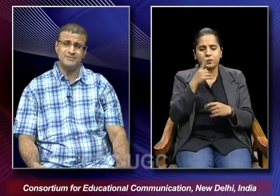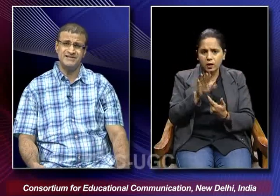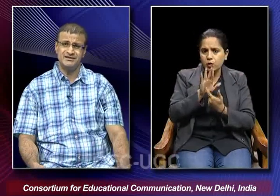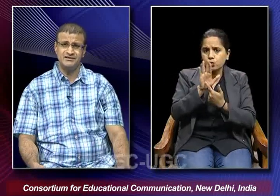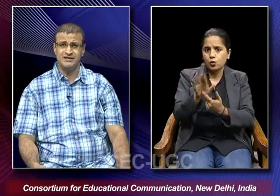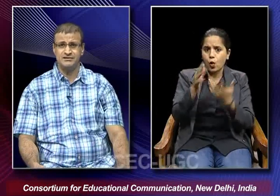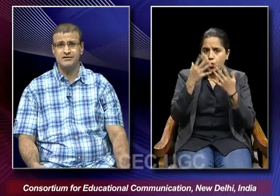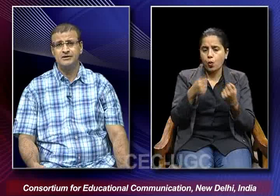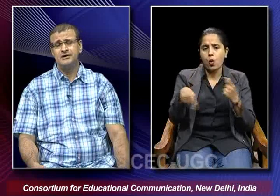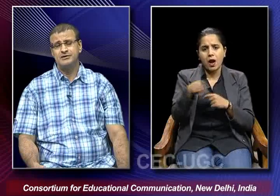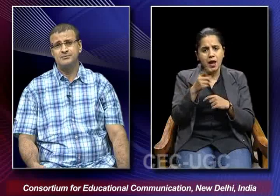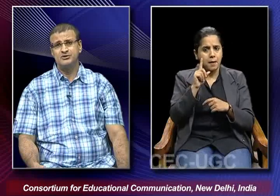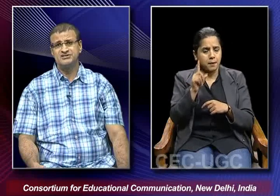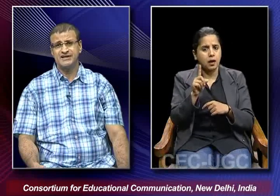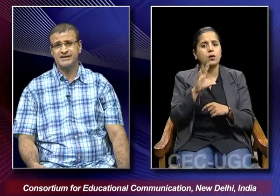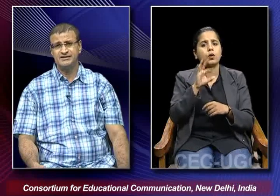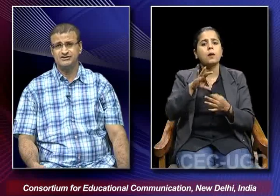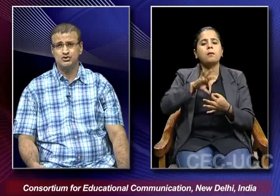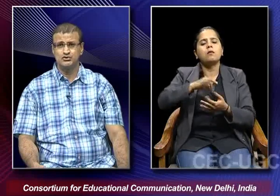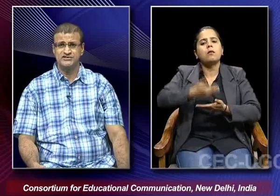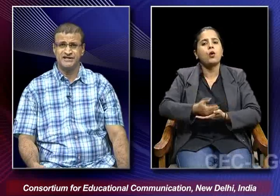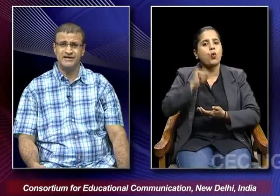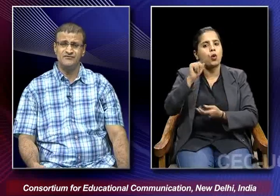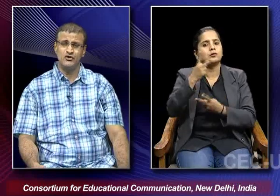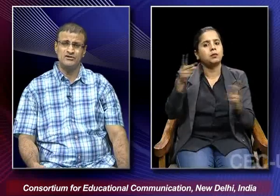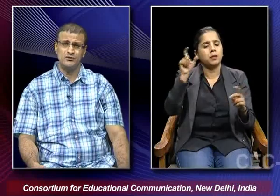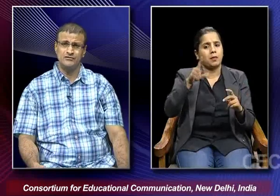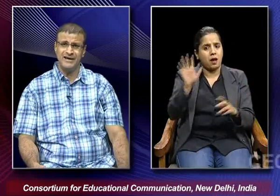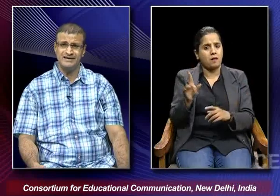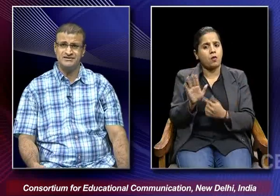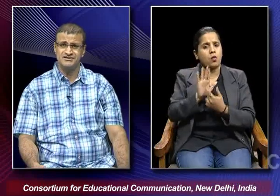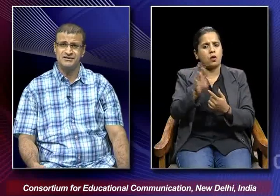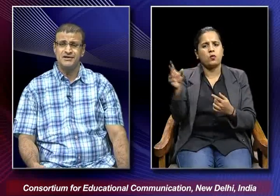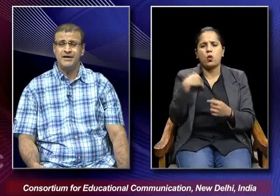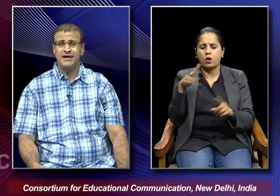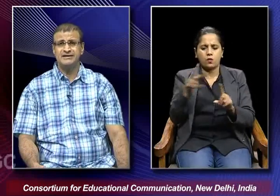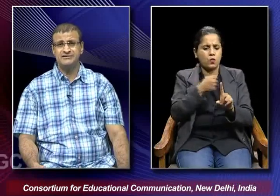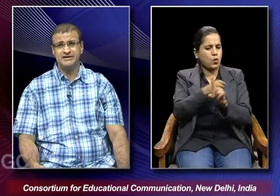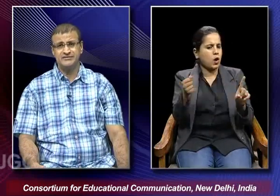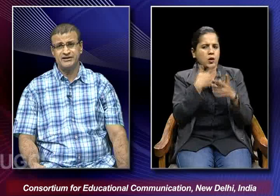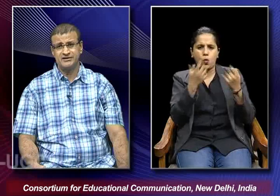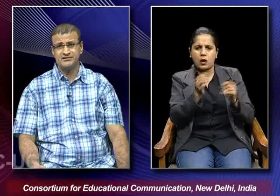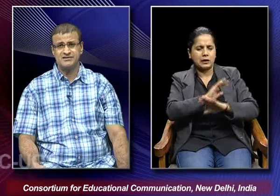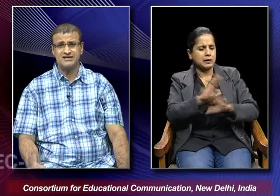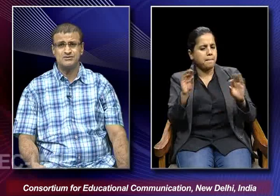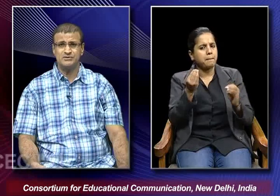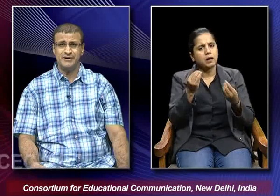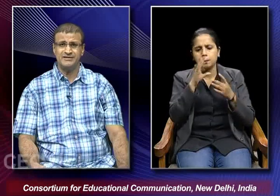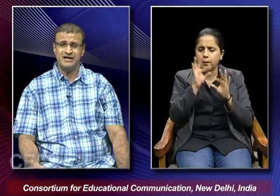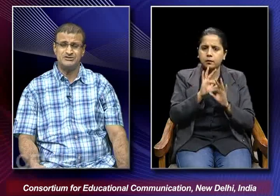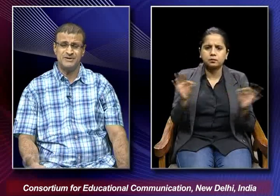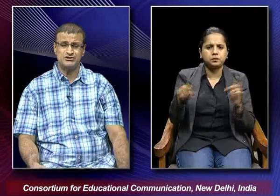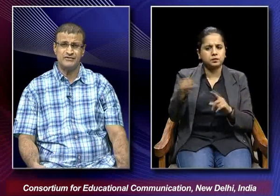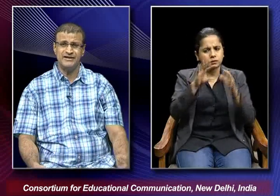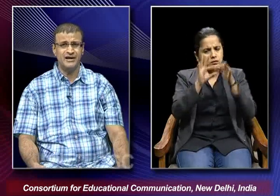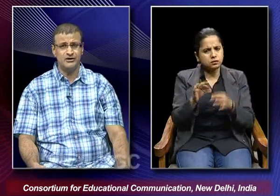or presented rather the Buddhist characters those who were standing for the non-violence. And they were in a way contrast to the bad